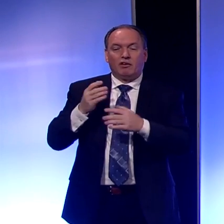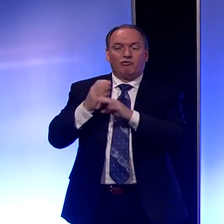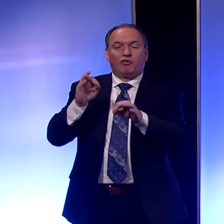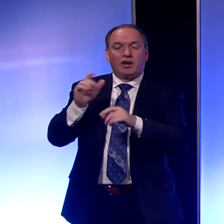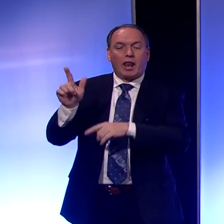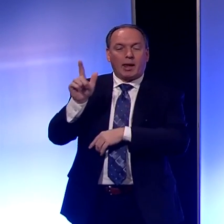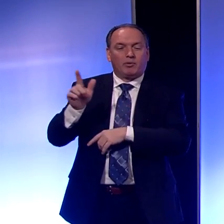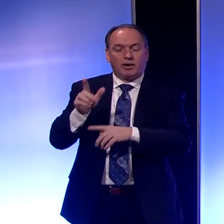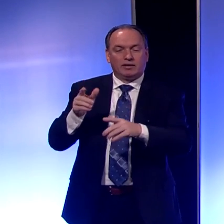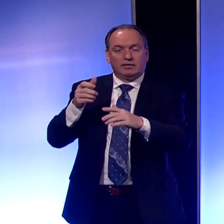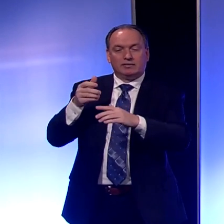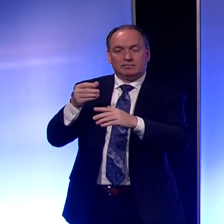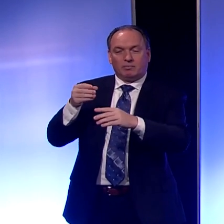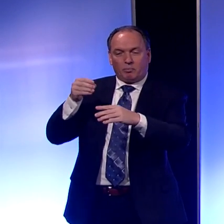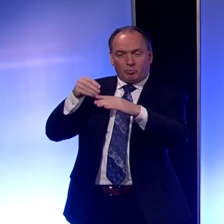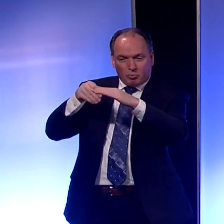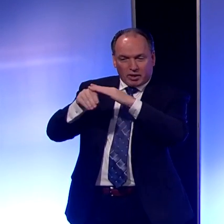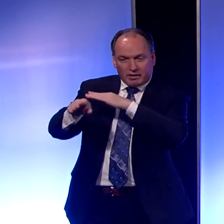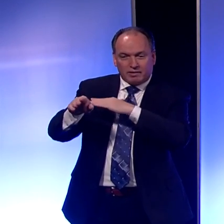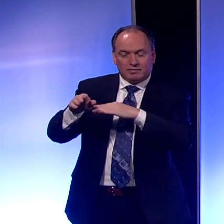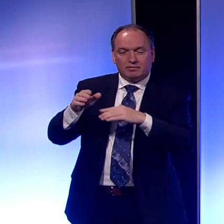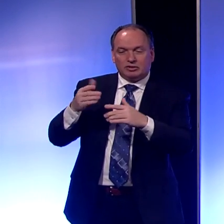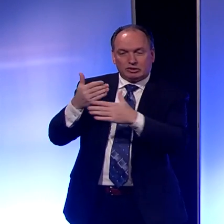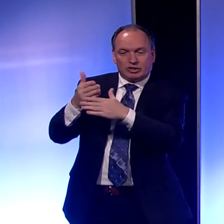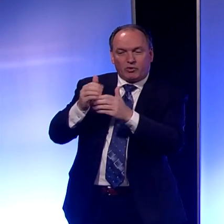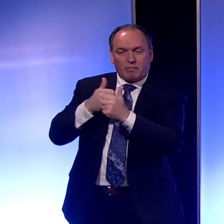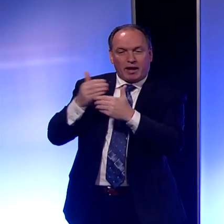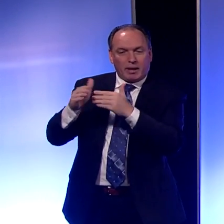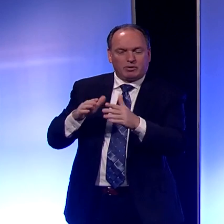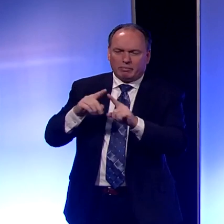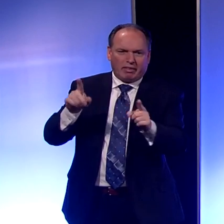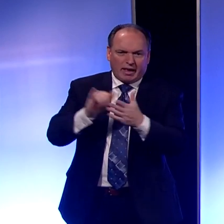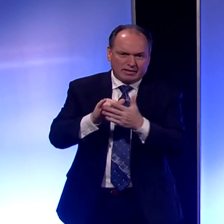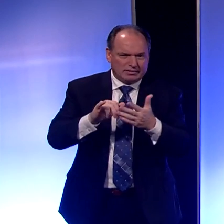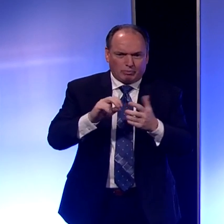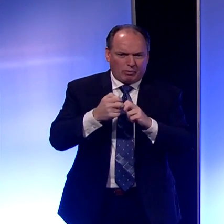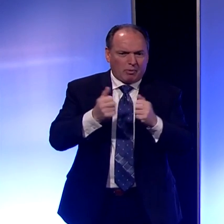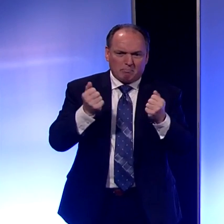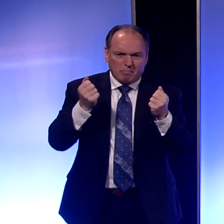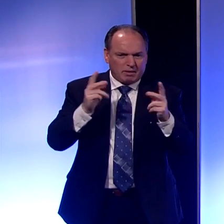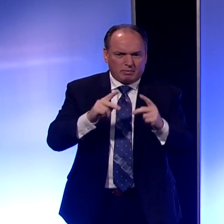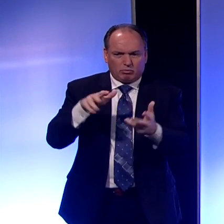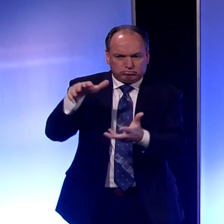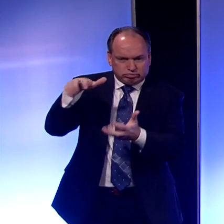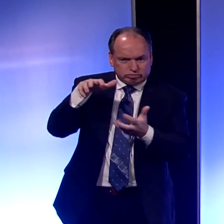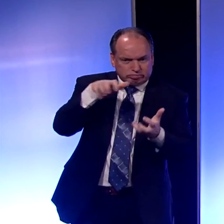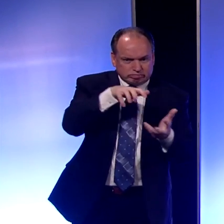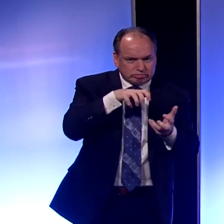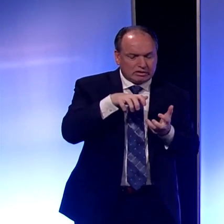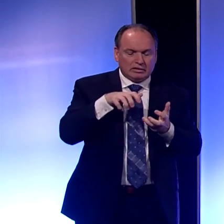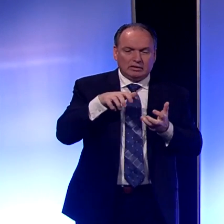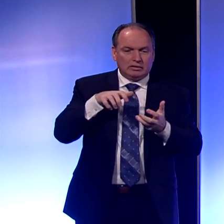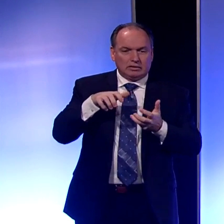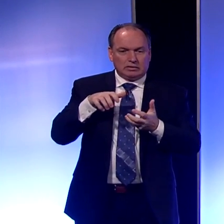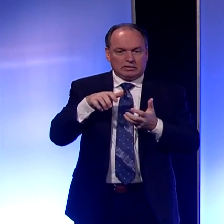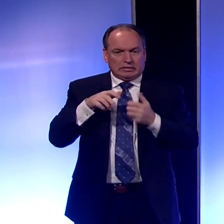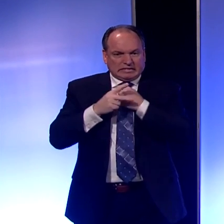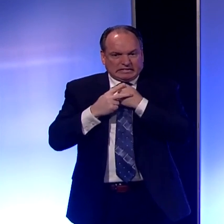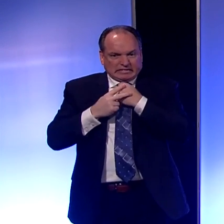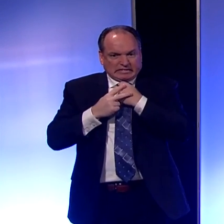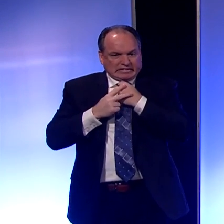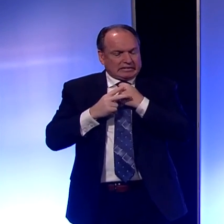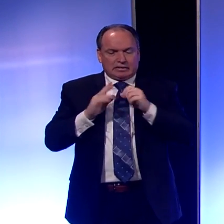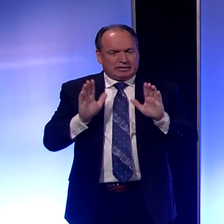those just to share with my neighbors. But this is the problem. People are hoarding things and that is detrimental